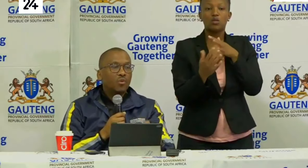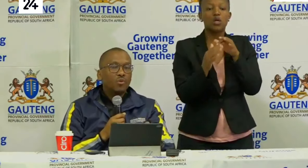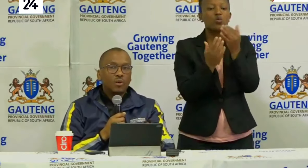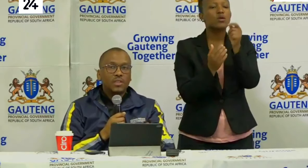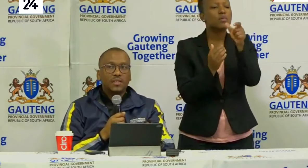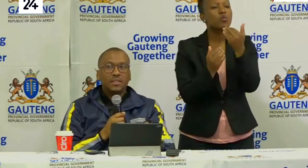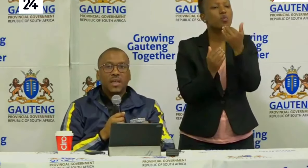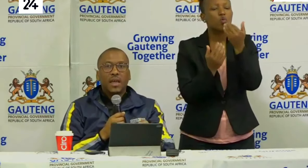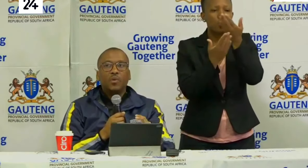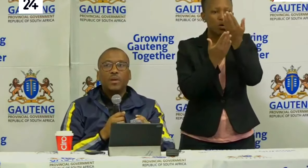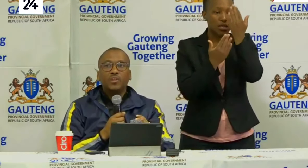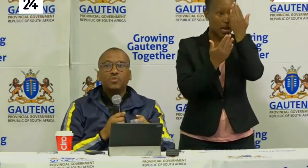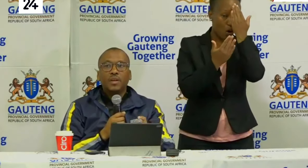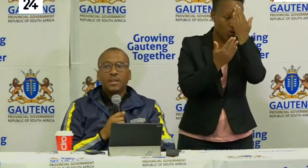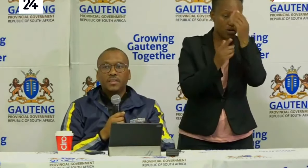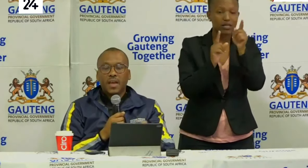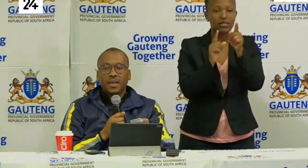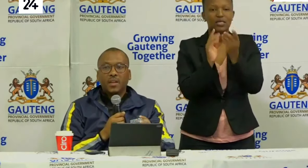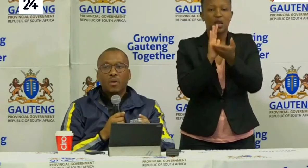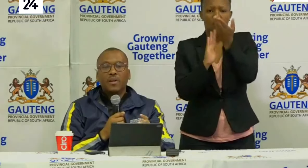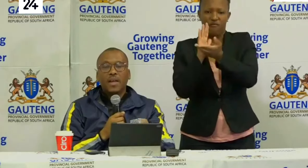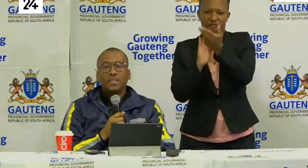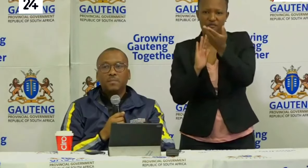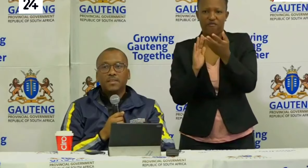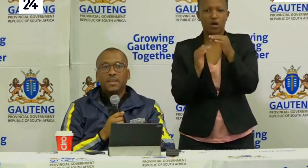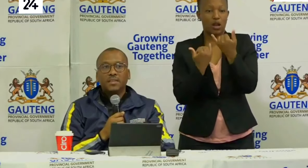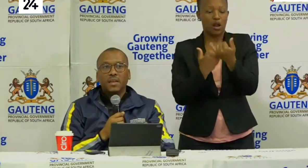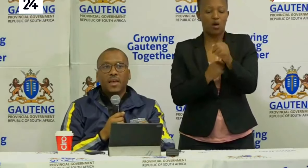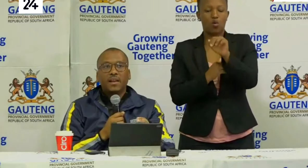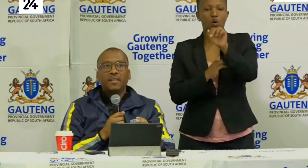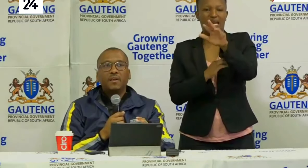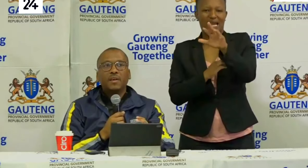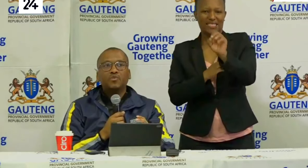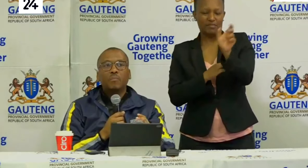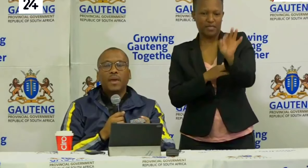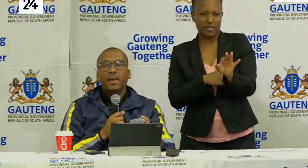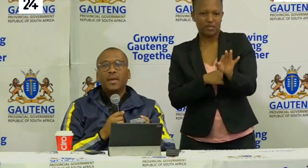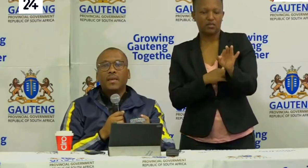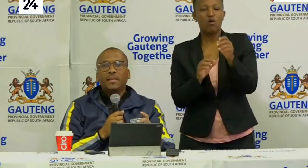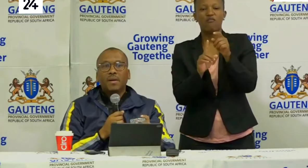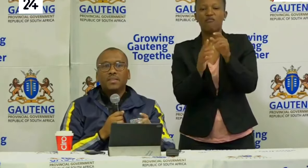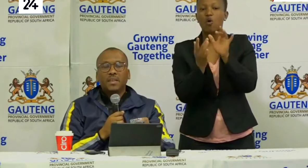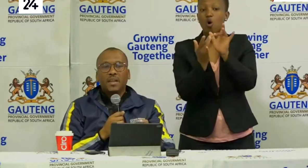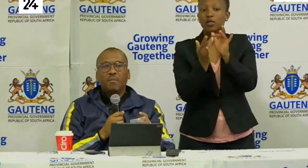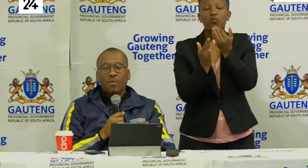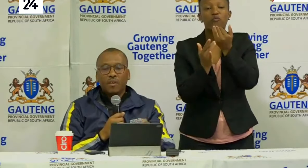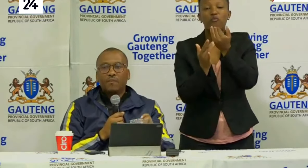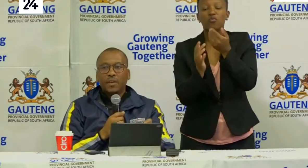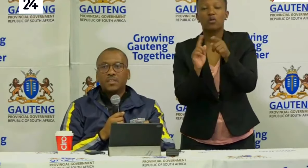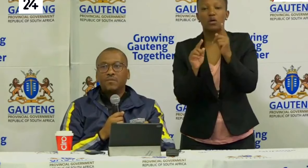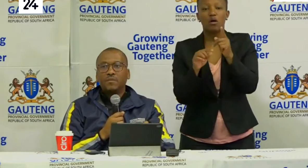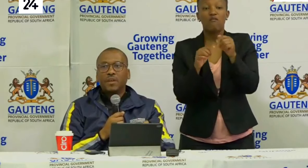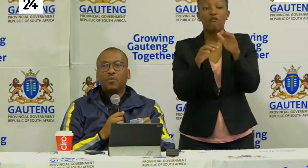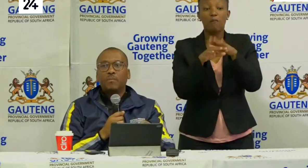trace the known contacts and we need to increase. Currently we on 90% and I think to make the mass screening more